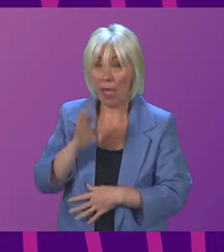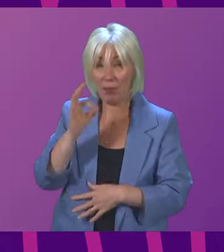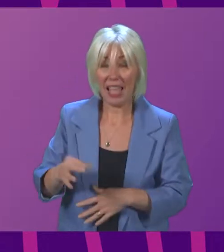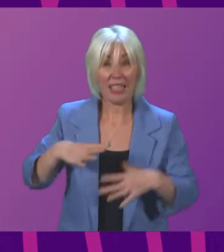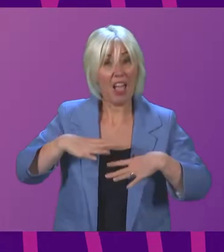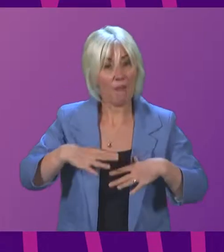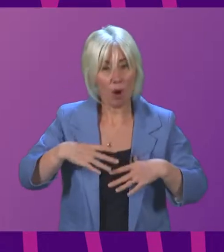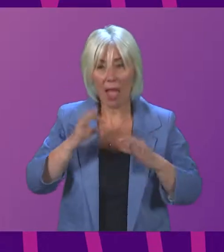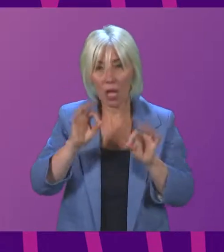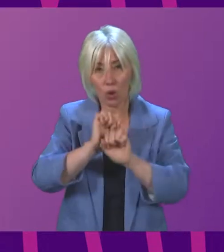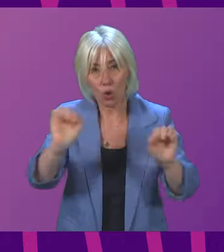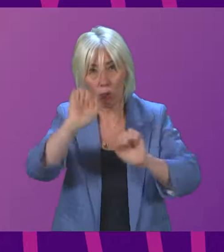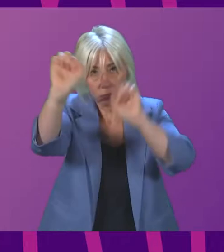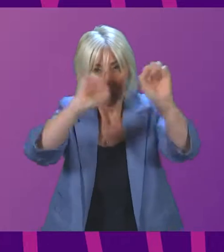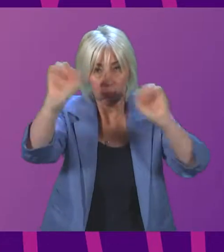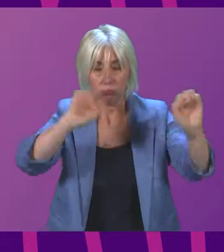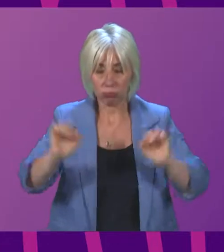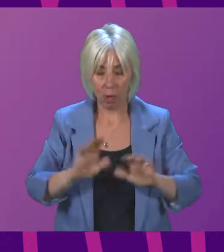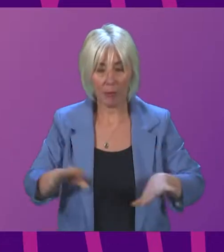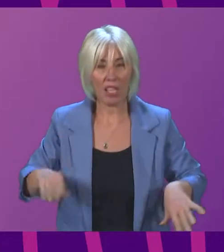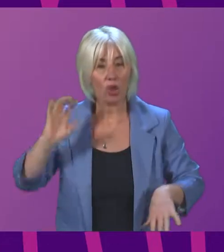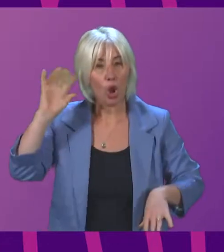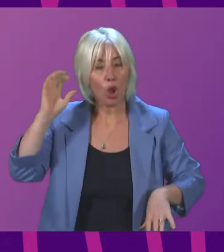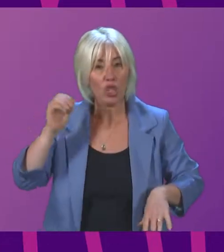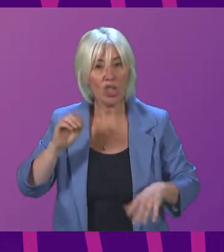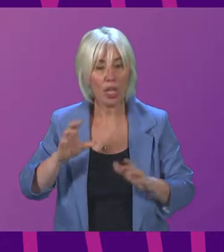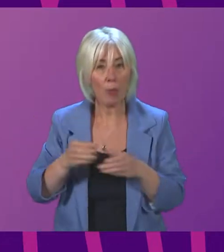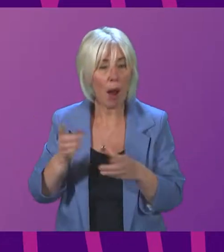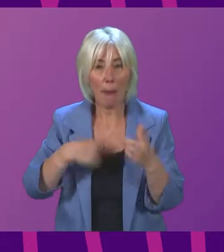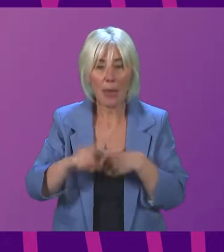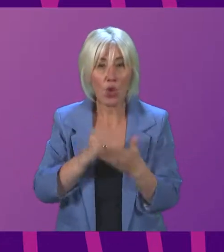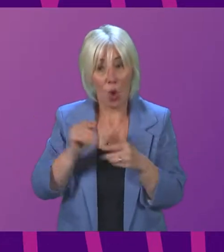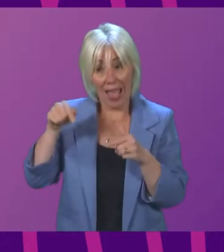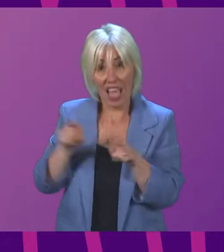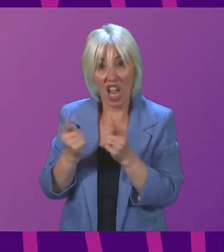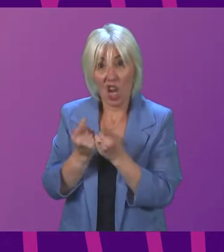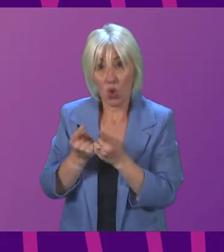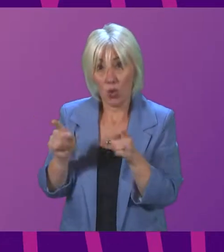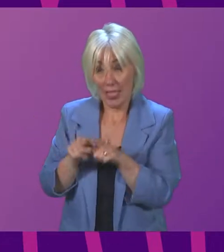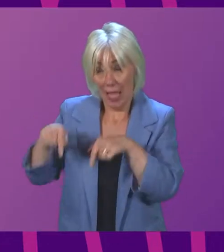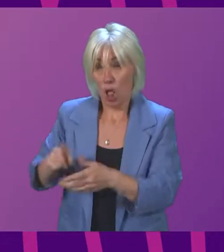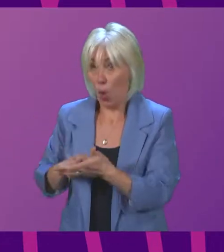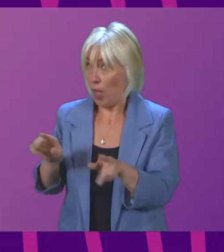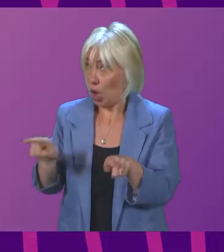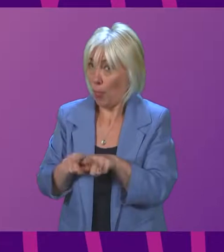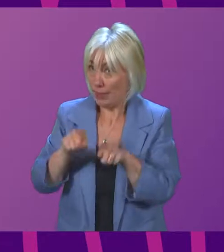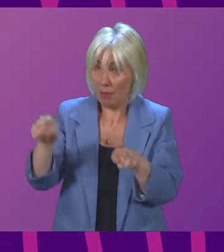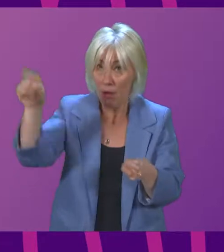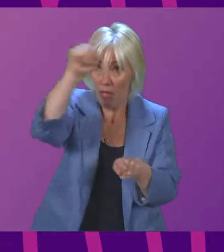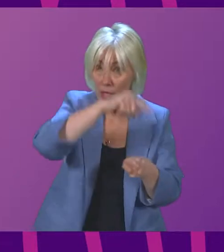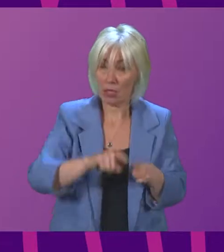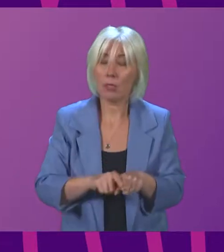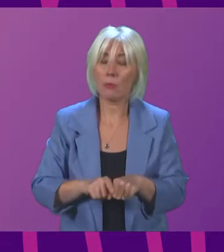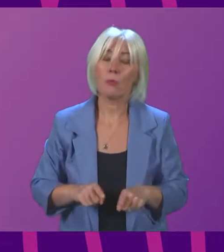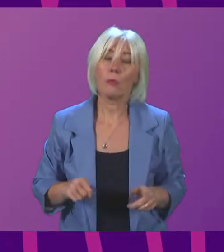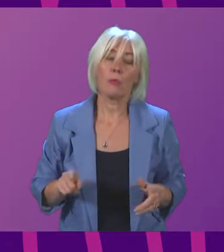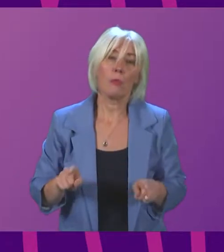audiology departments to ensure that these same issues are not present there. In terms of the point that Fiona